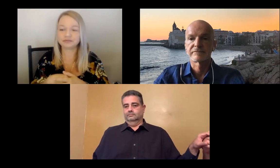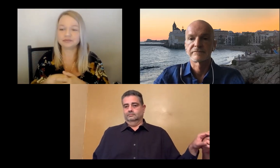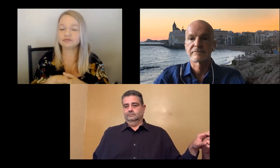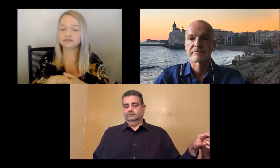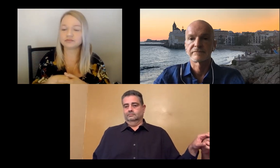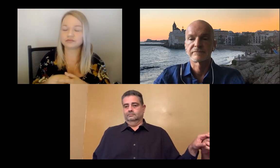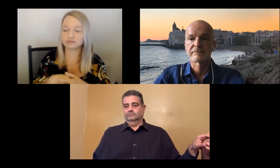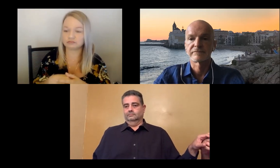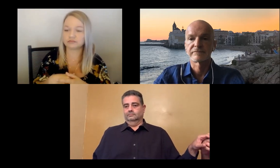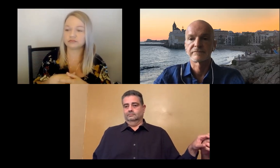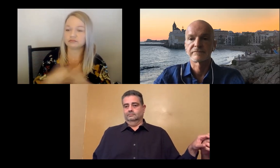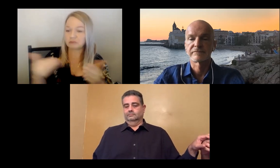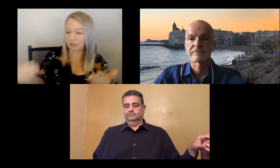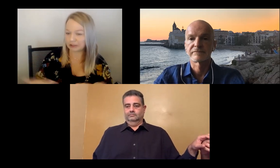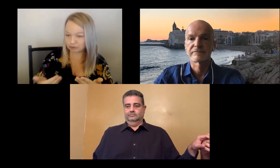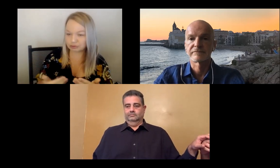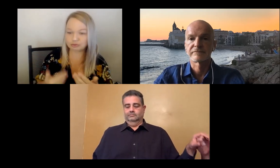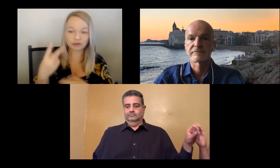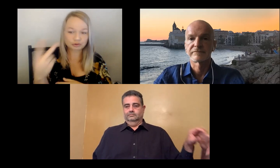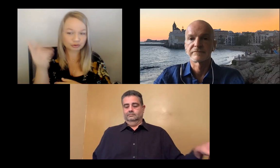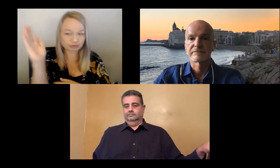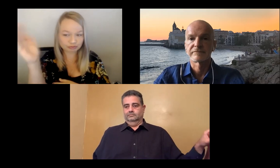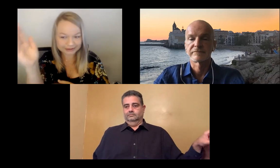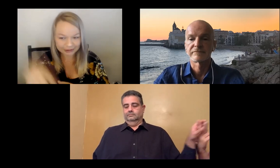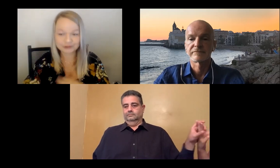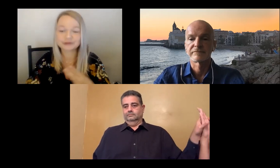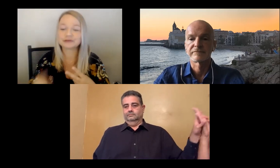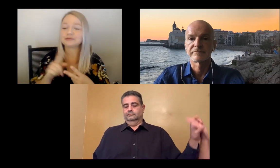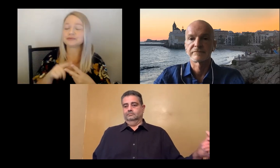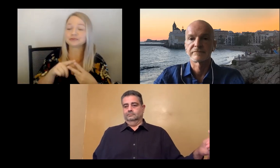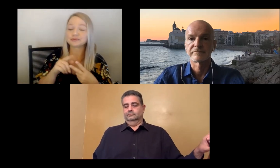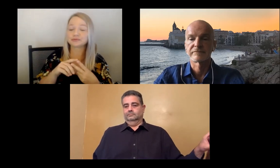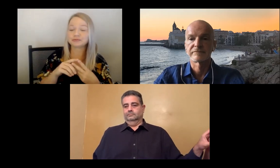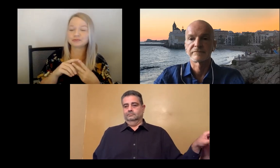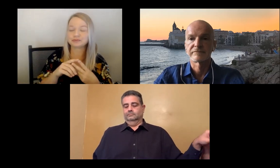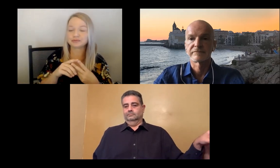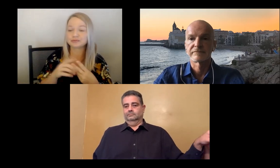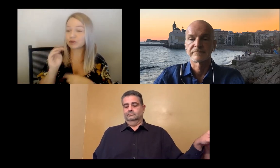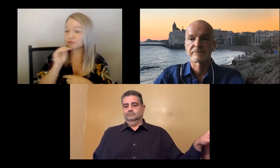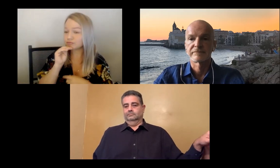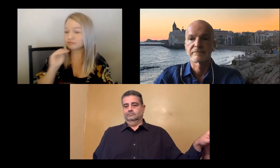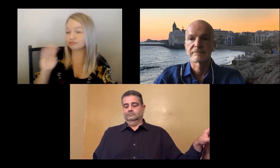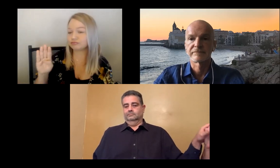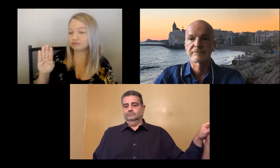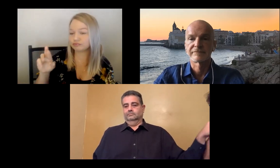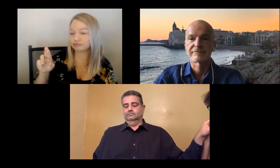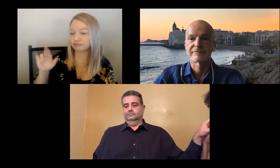And one part of our work in that direction is this webinar today. I'd like to introduce our two presenters today.